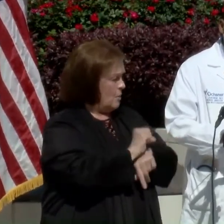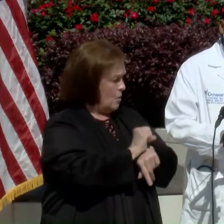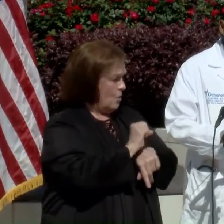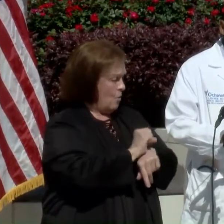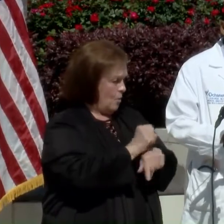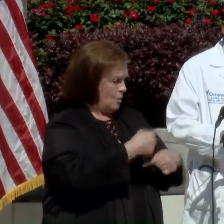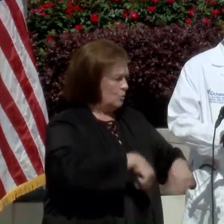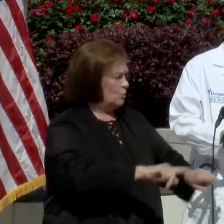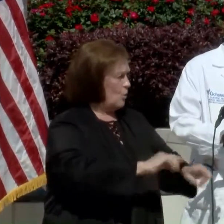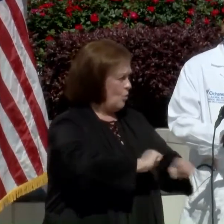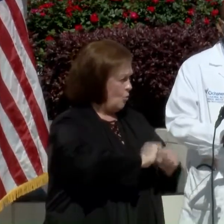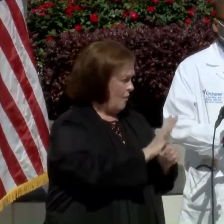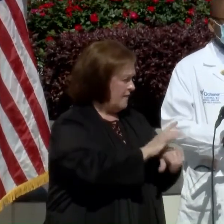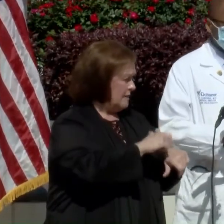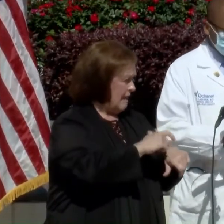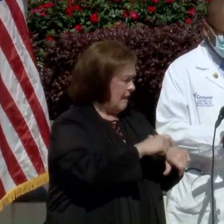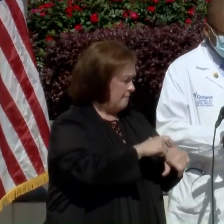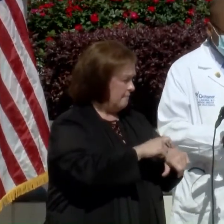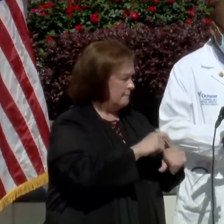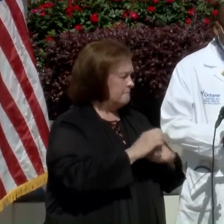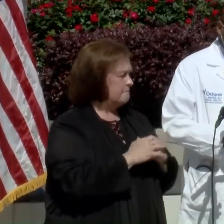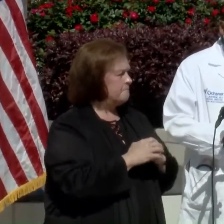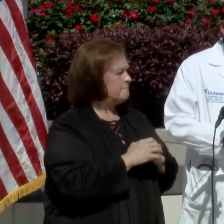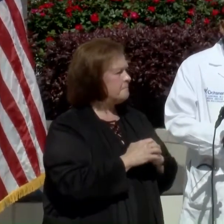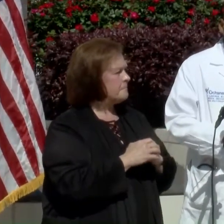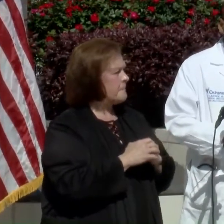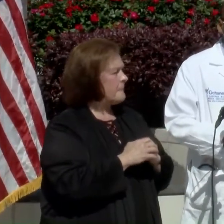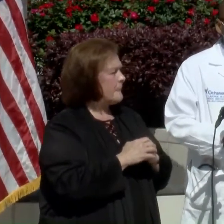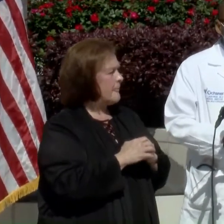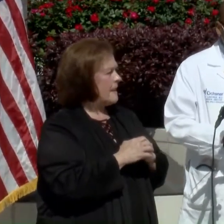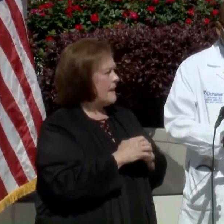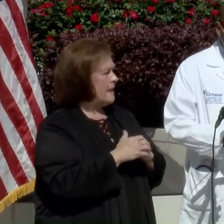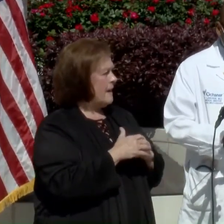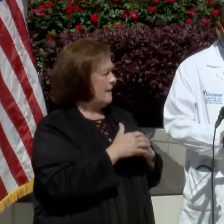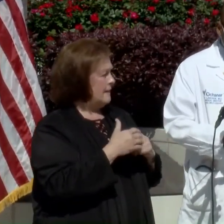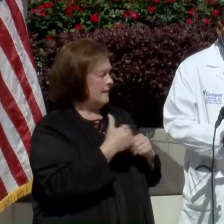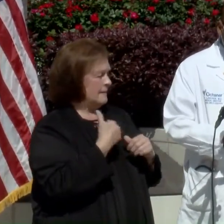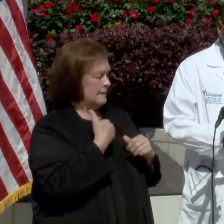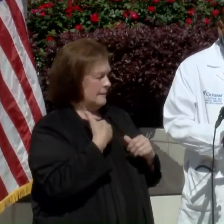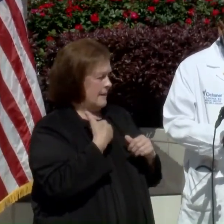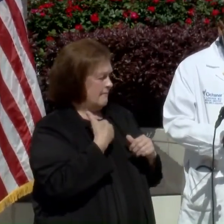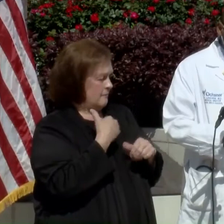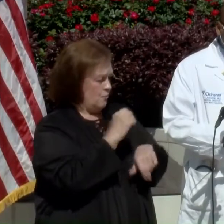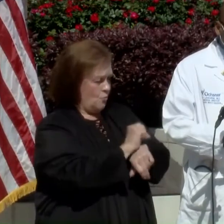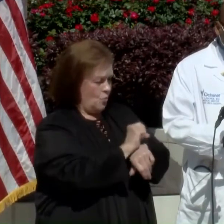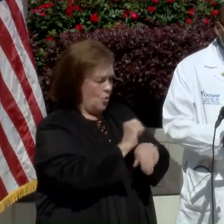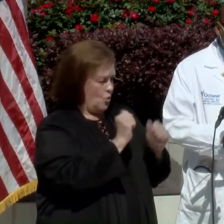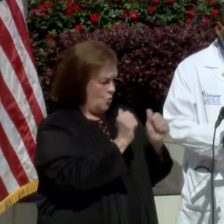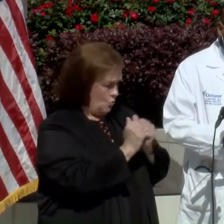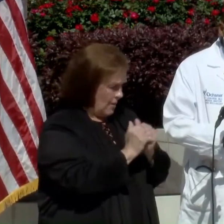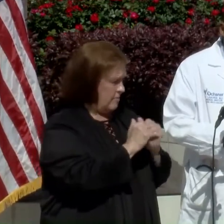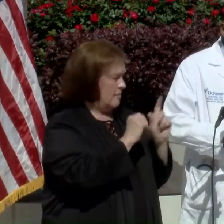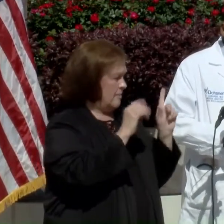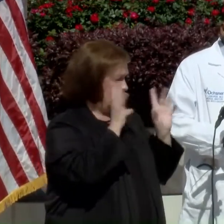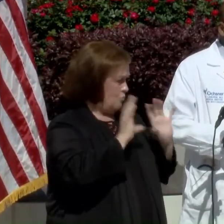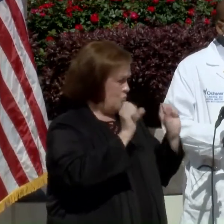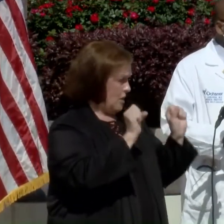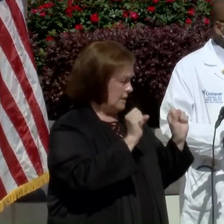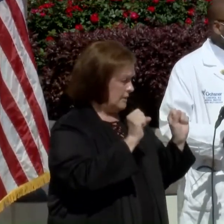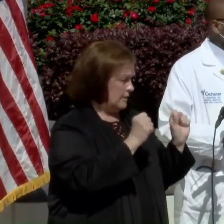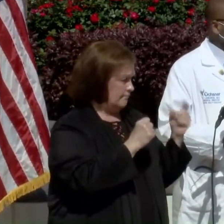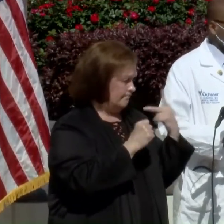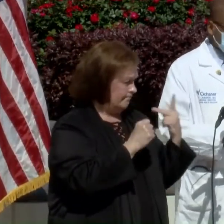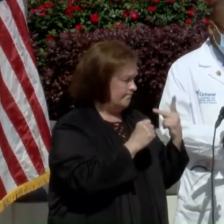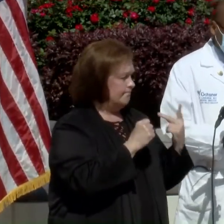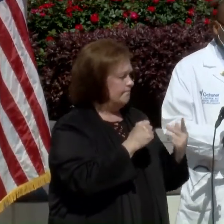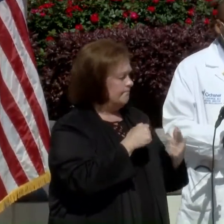-19 response from the very beginning and I've had the opportunity to work closely with the parish president whose